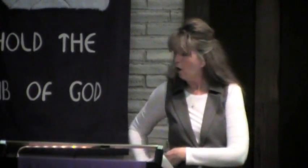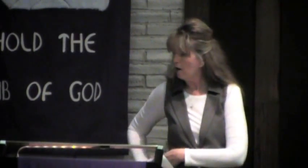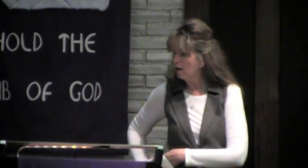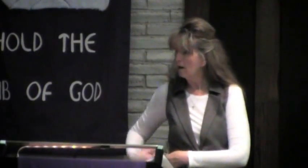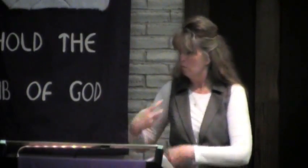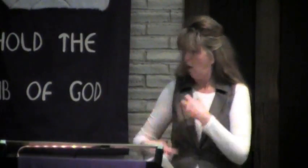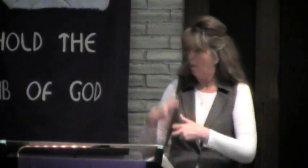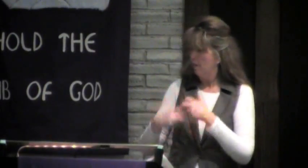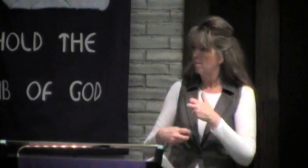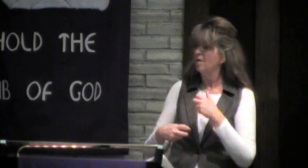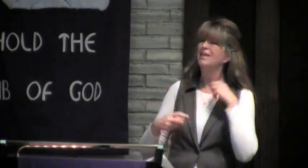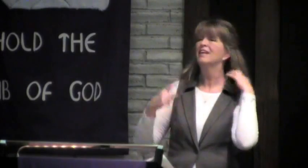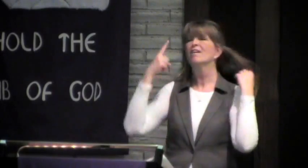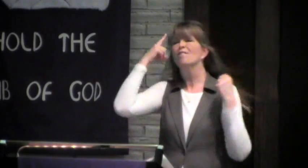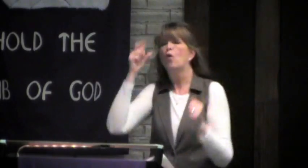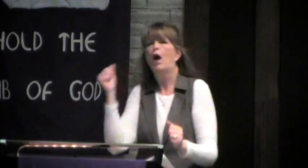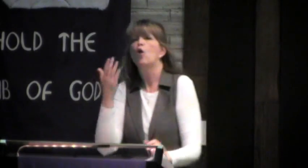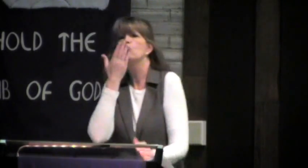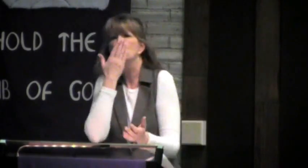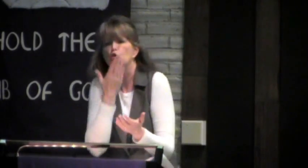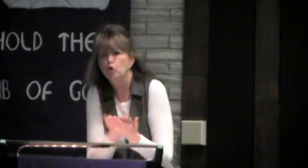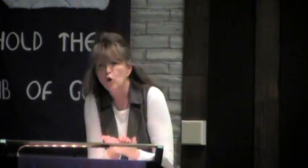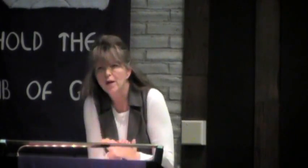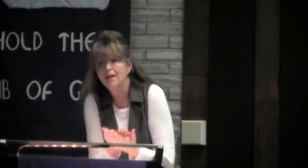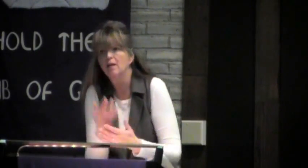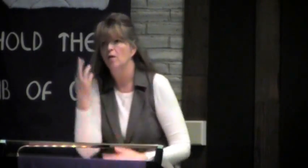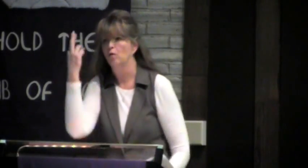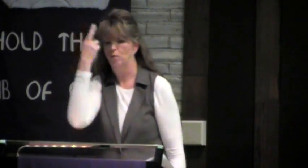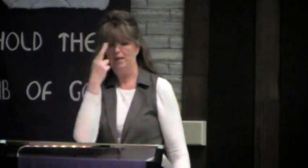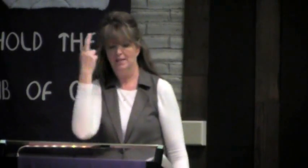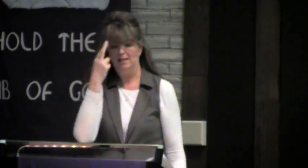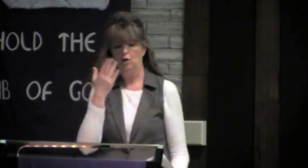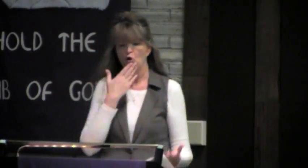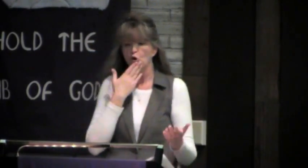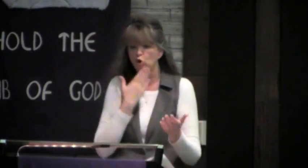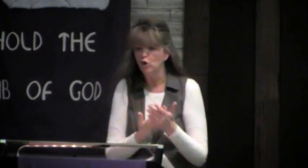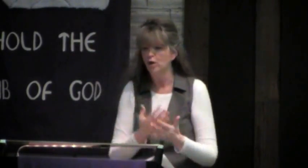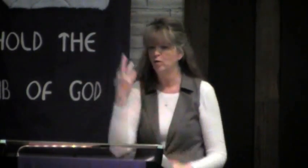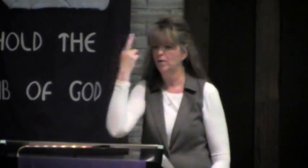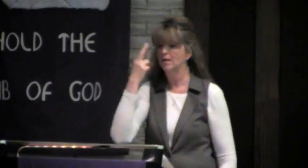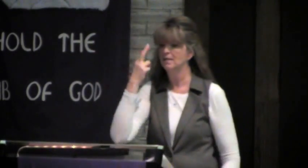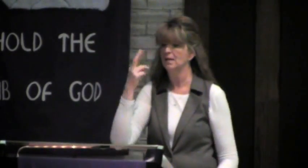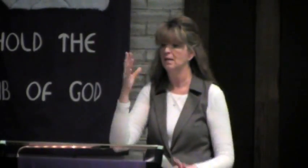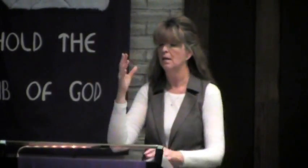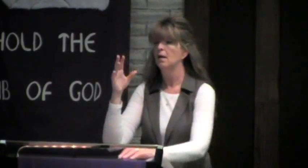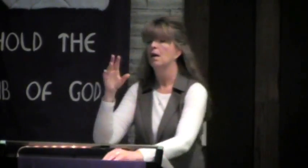that. So the thorn is the problem, and it can't be given for a good reason.